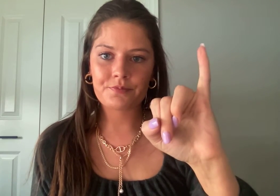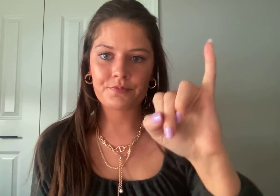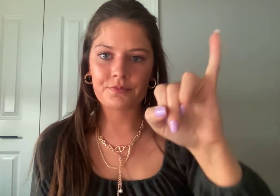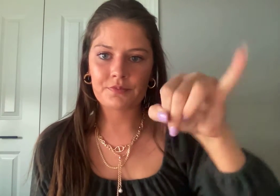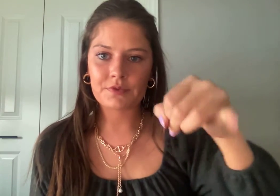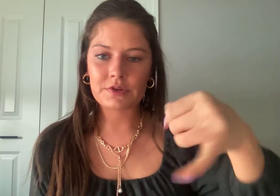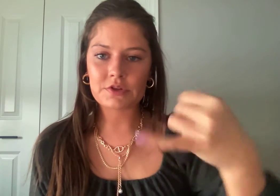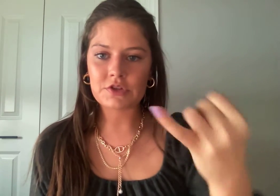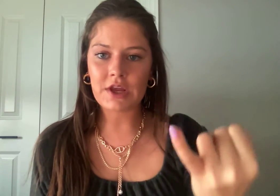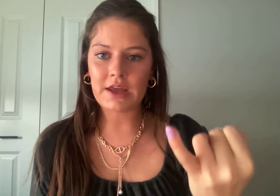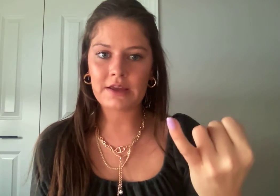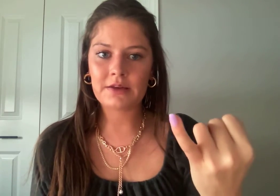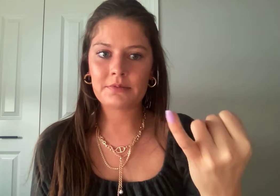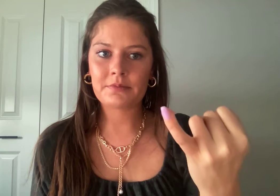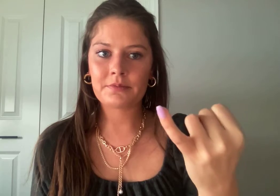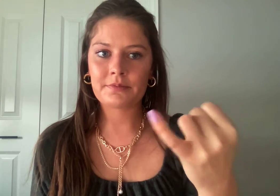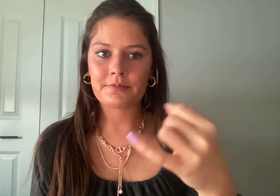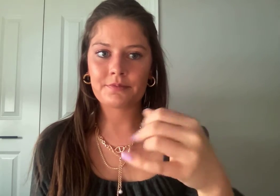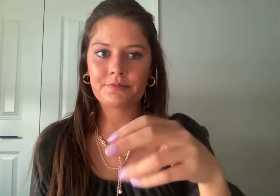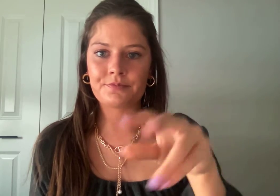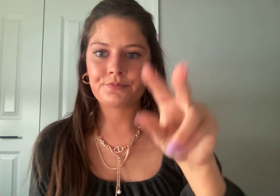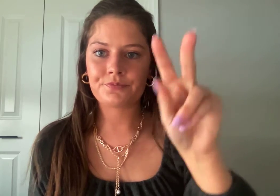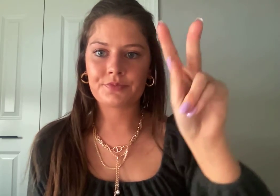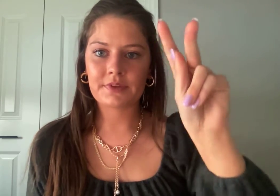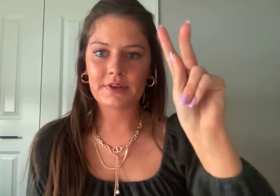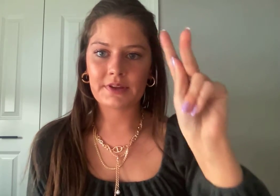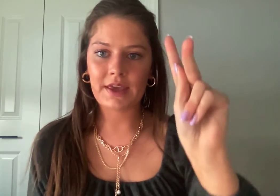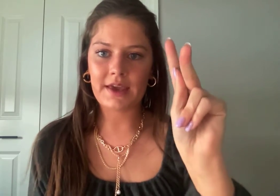J K